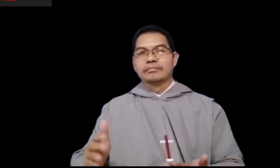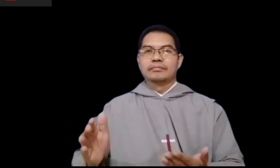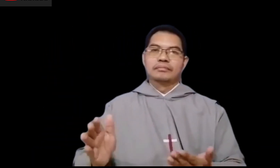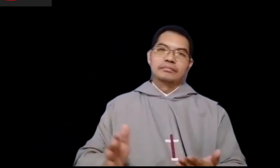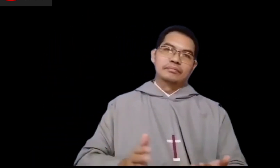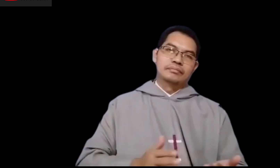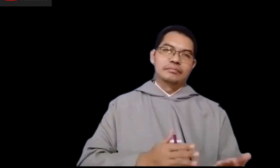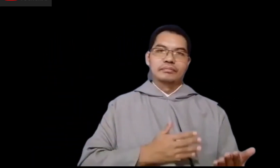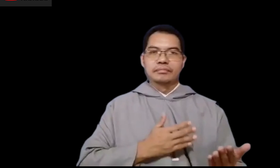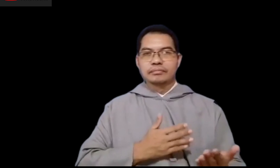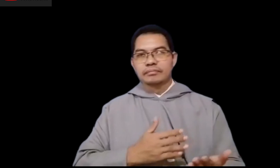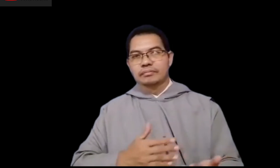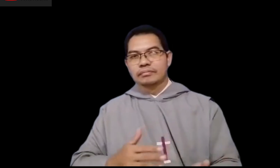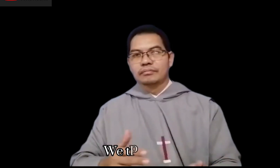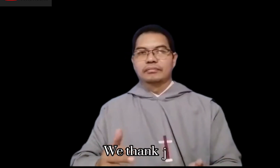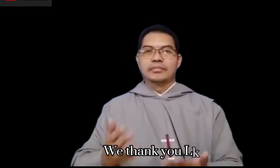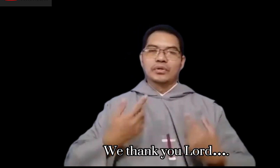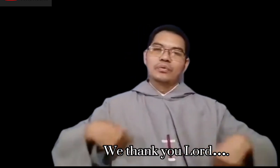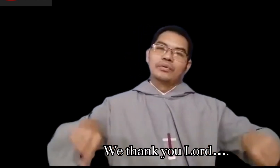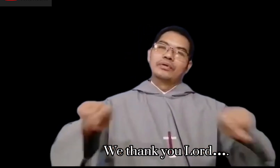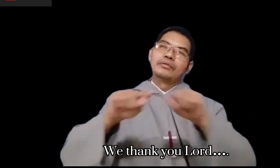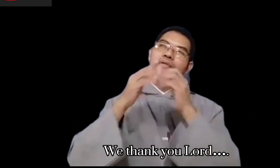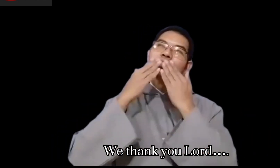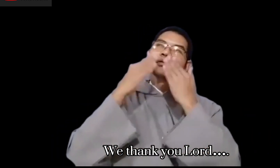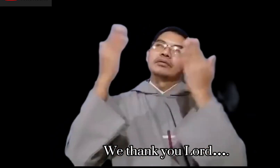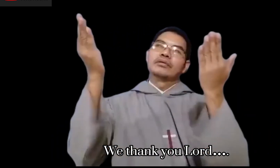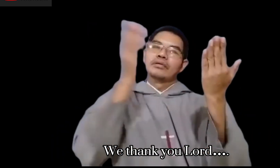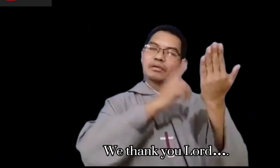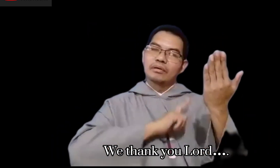We thank you, Lord